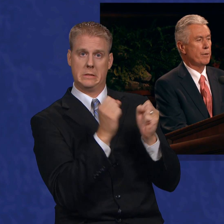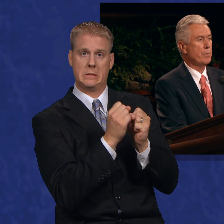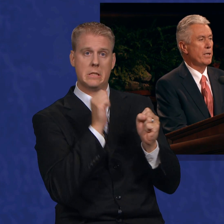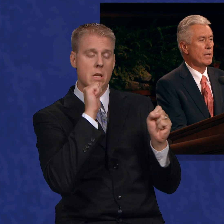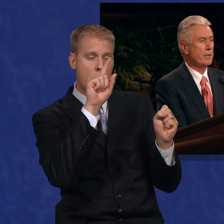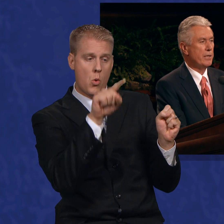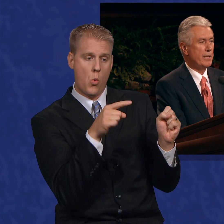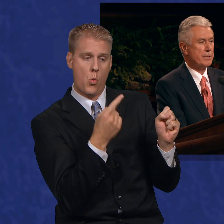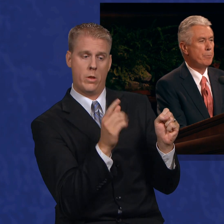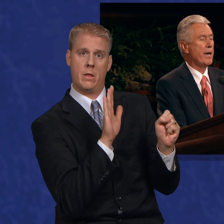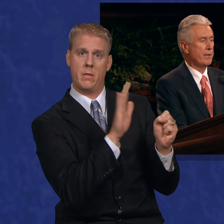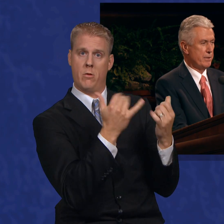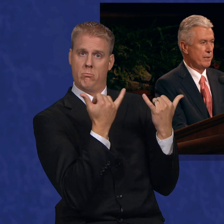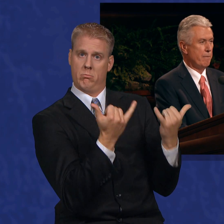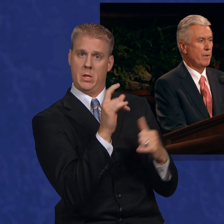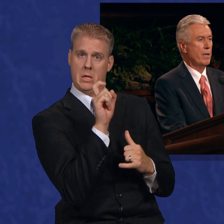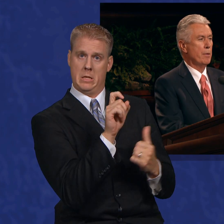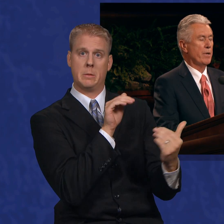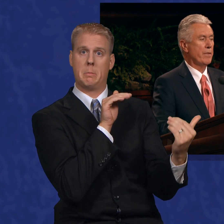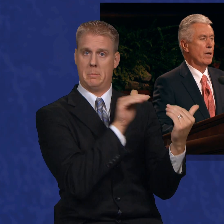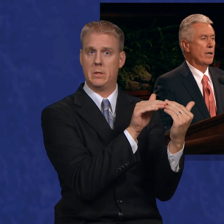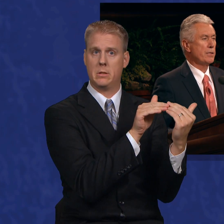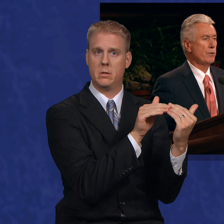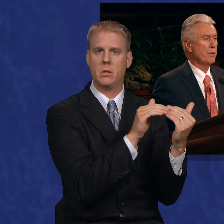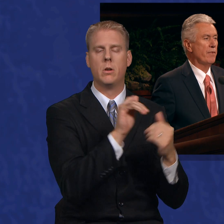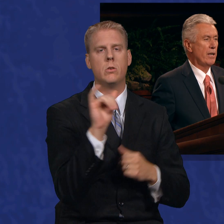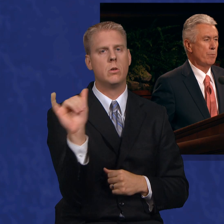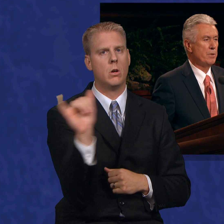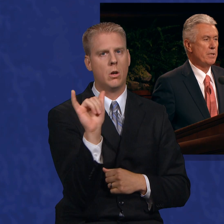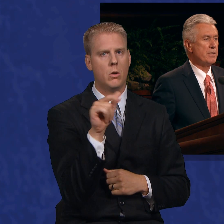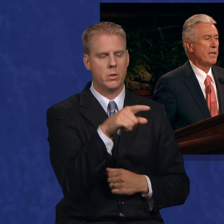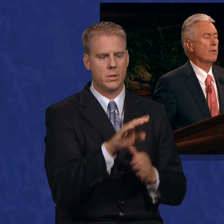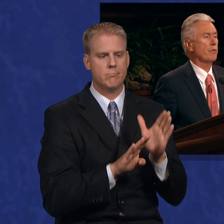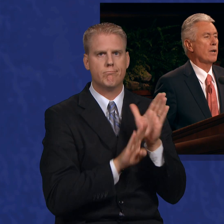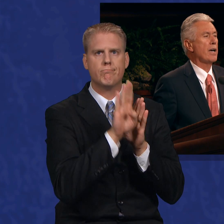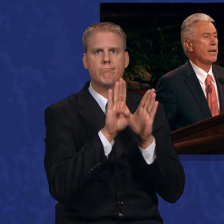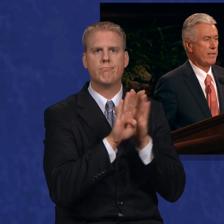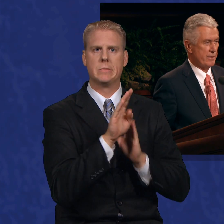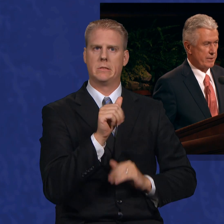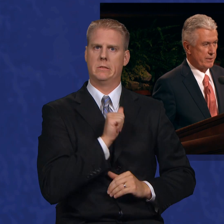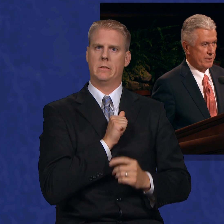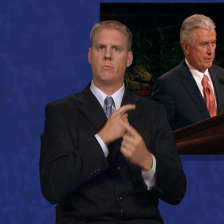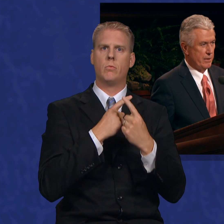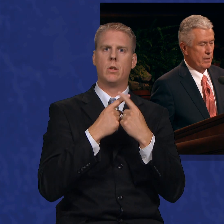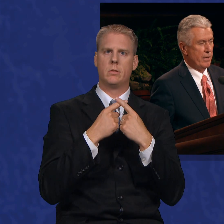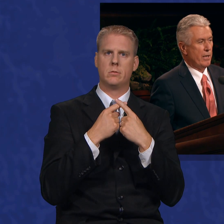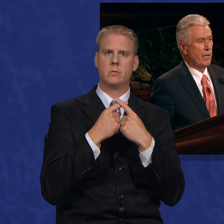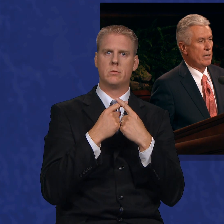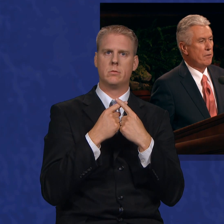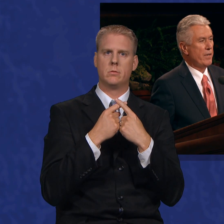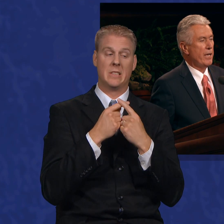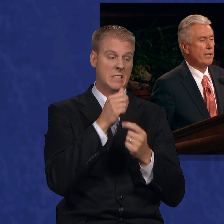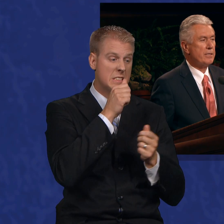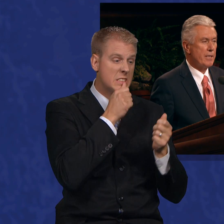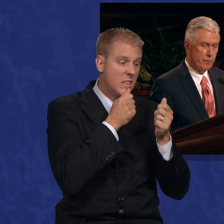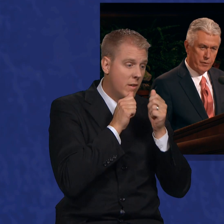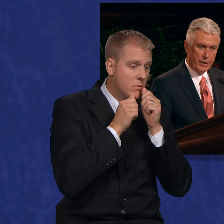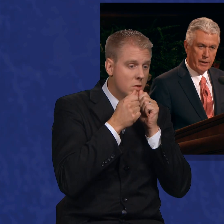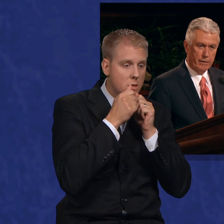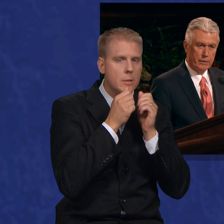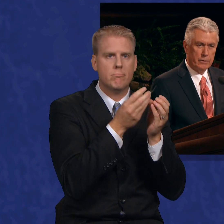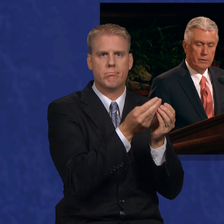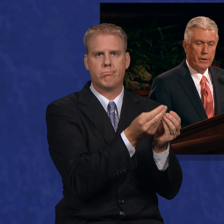had their immediate needs met, but they also developed self-reliance, alleviated